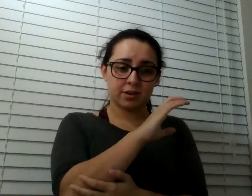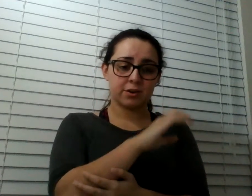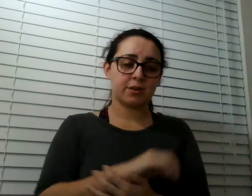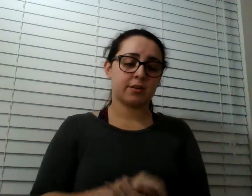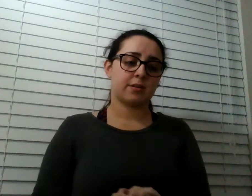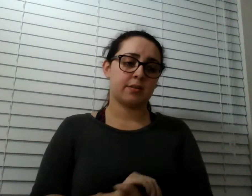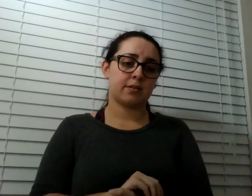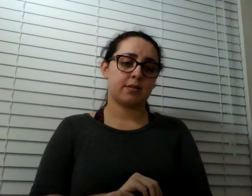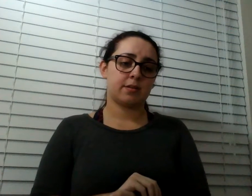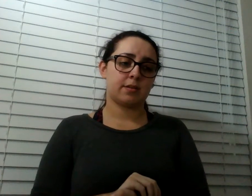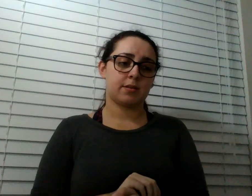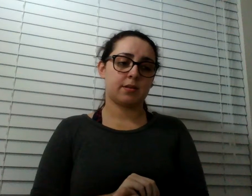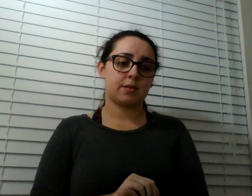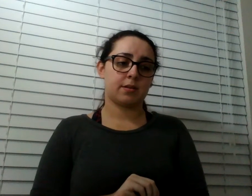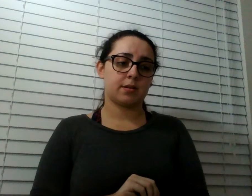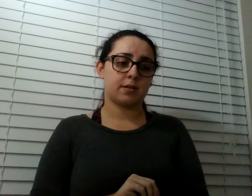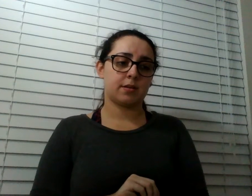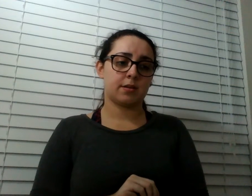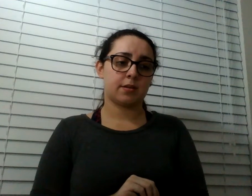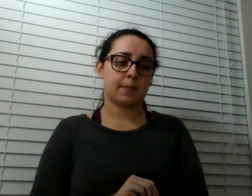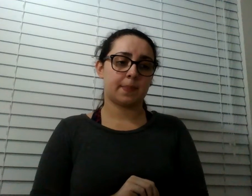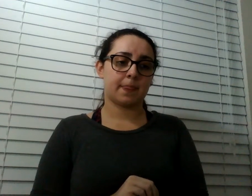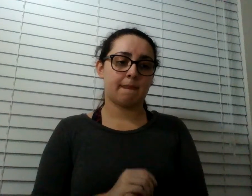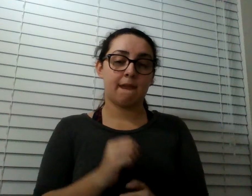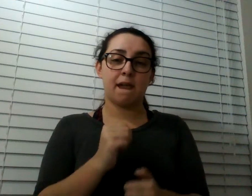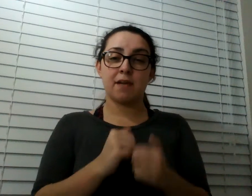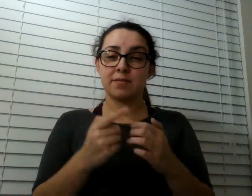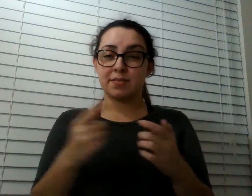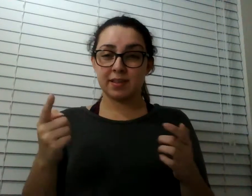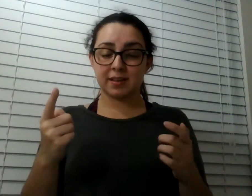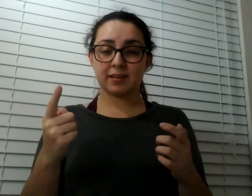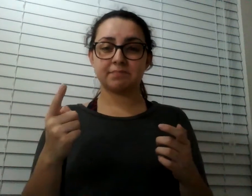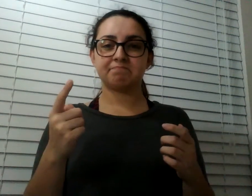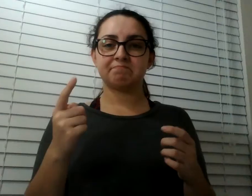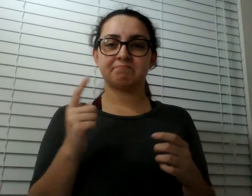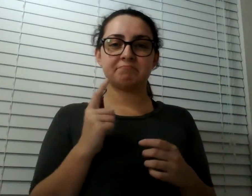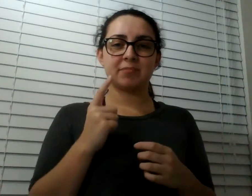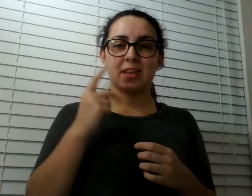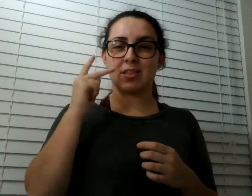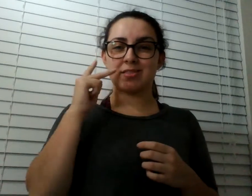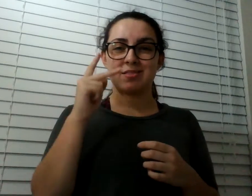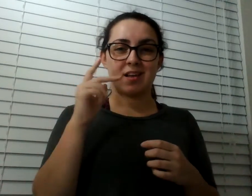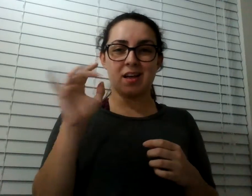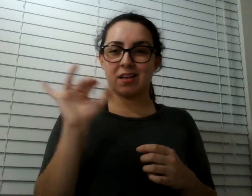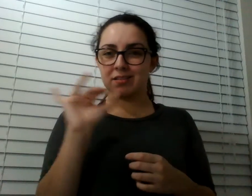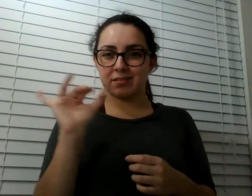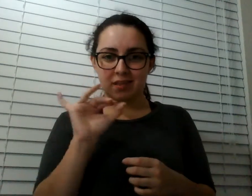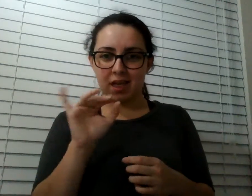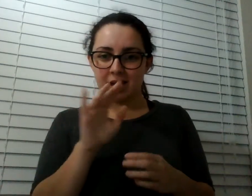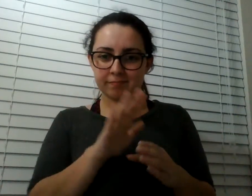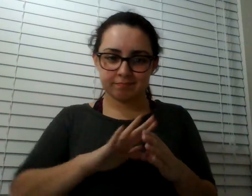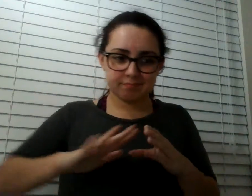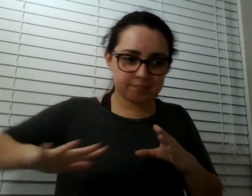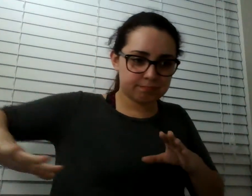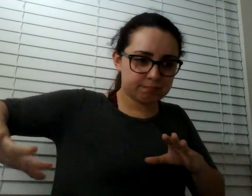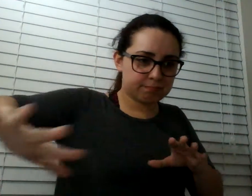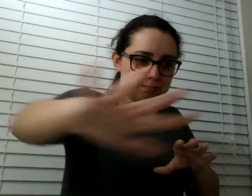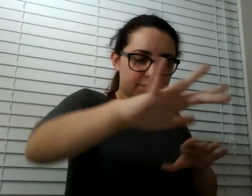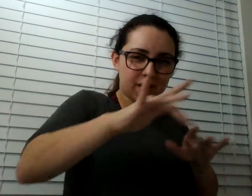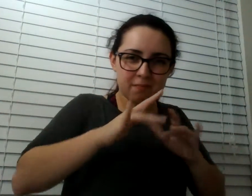And it all, like, looks the same. Like, just everything looks the same to an untrained eye, right? It's like, where's Waldo land? And we're trying to find